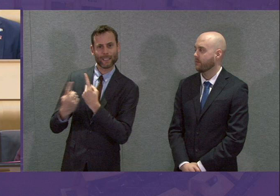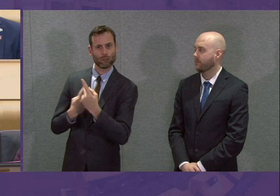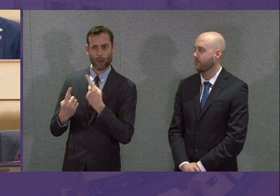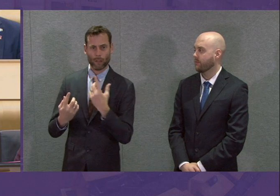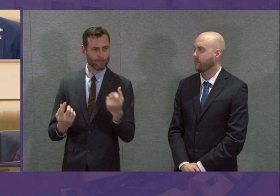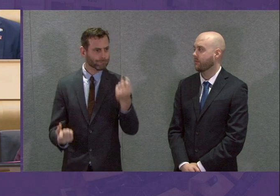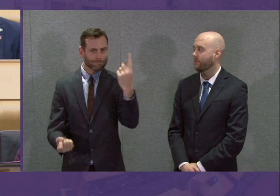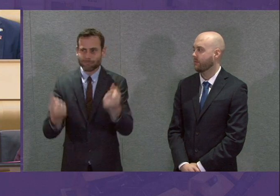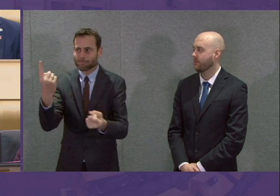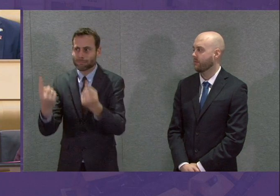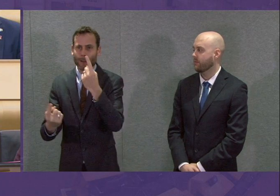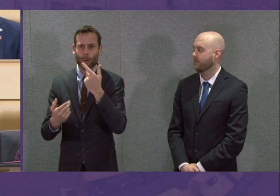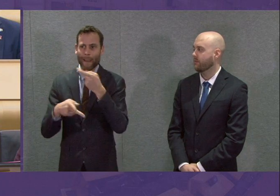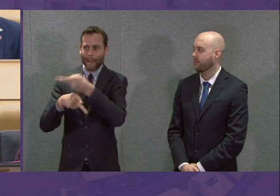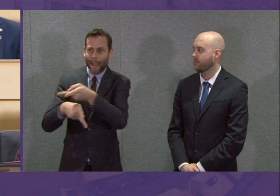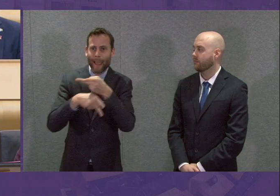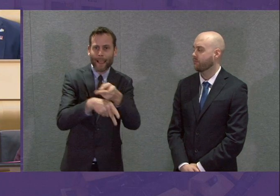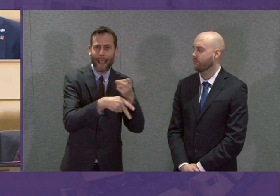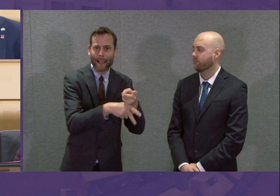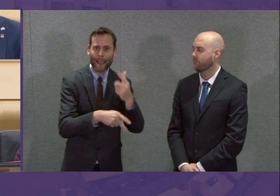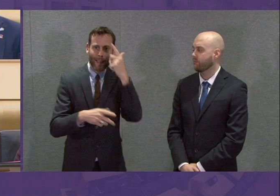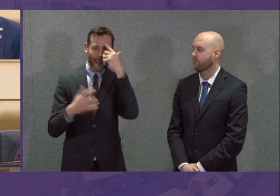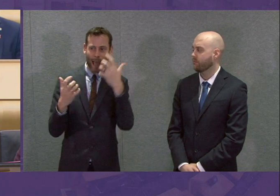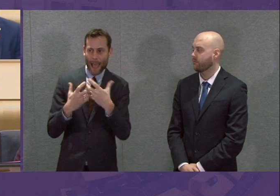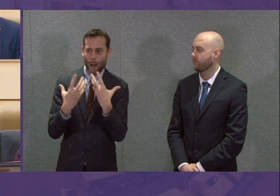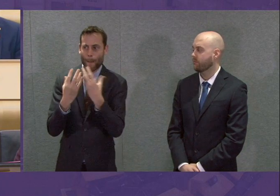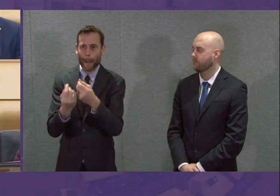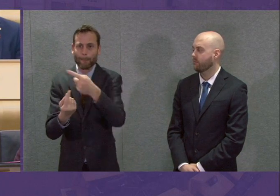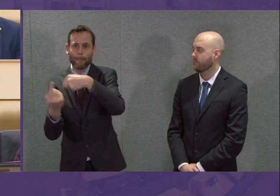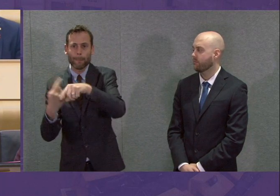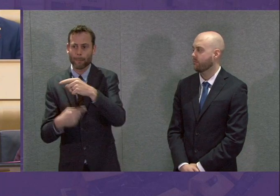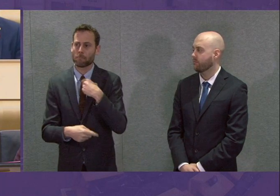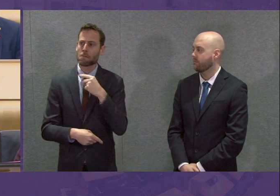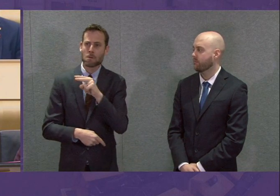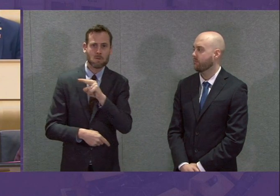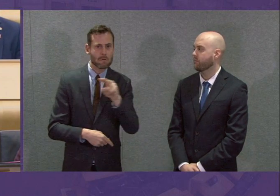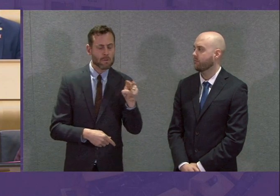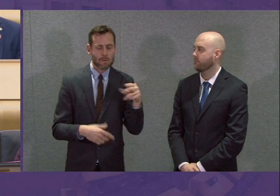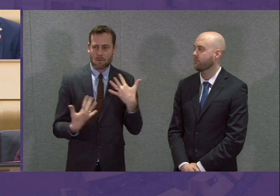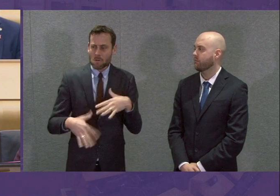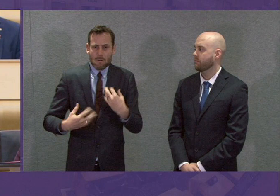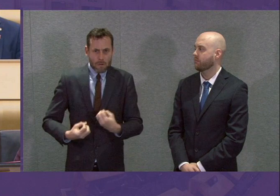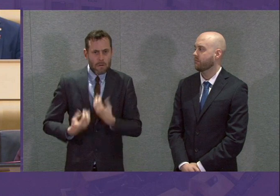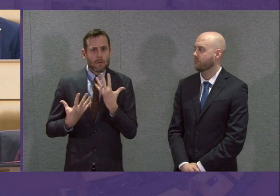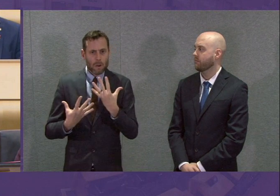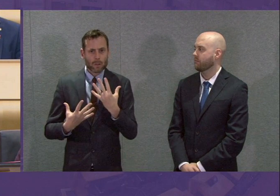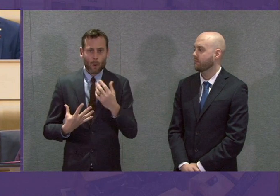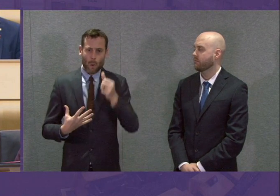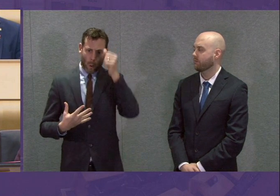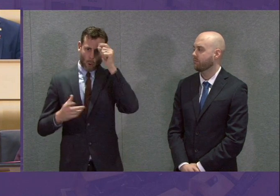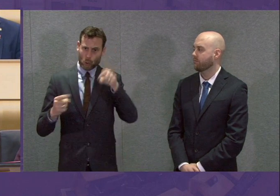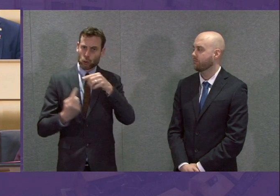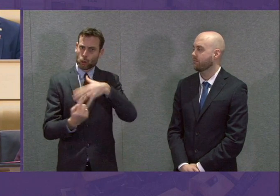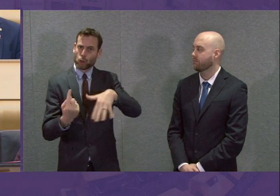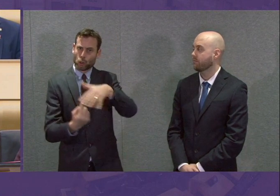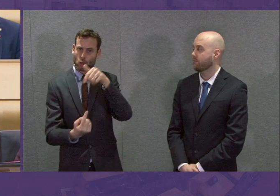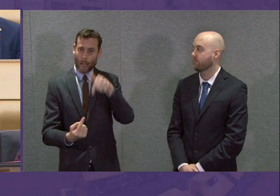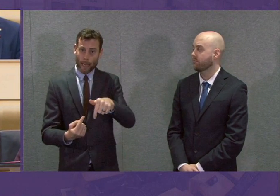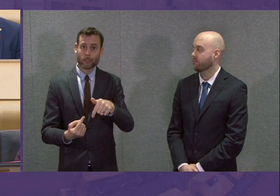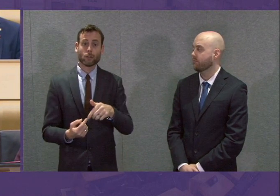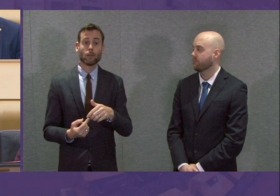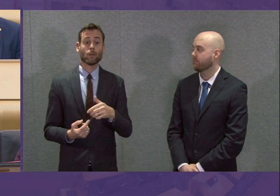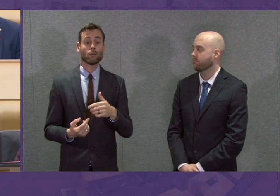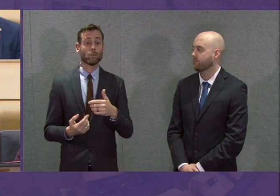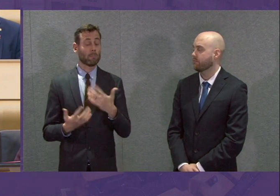others and thinking about how they can play a part in the challenge that we all face. And a lot of that is happening